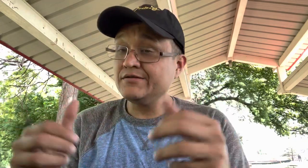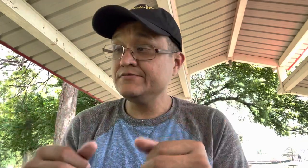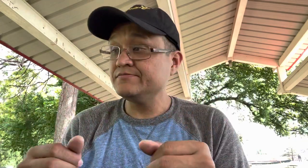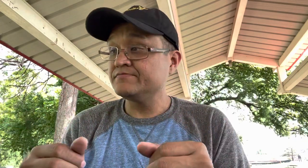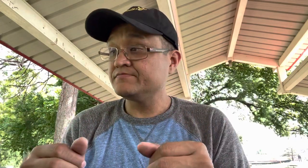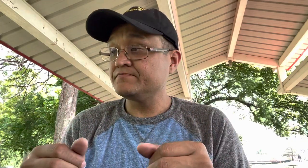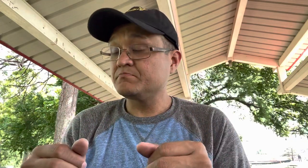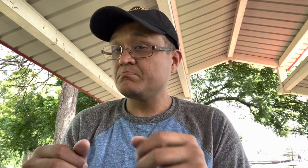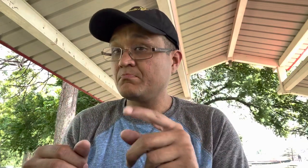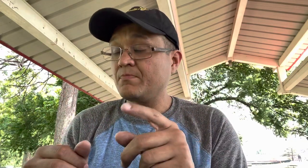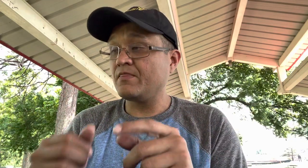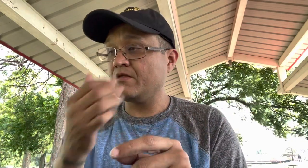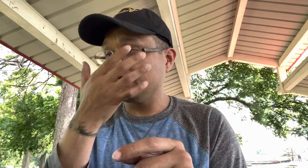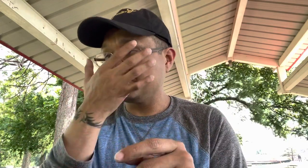there's a lot of people on this earth now